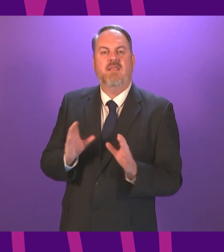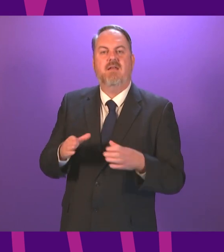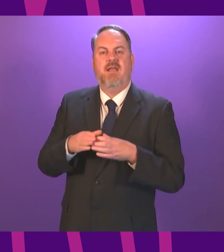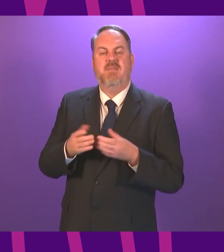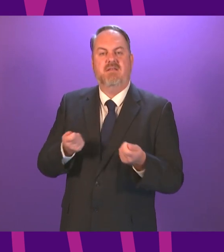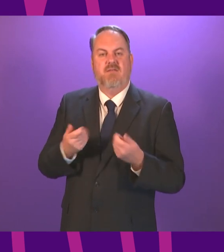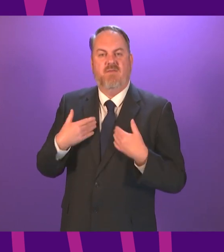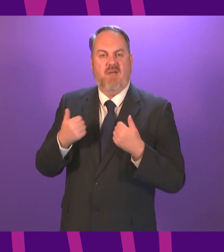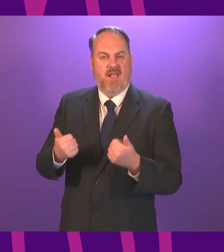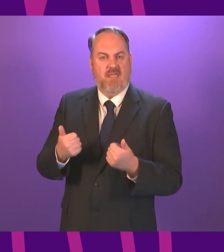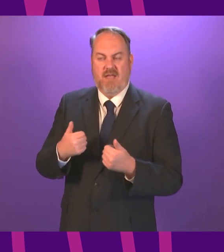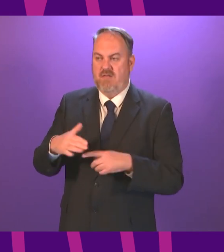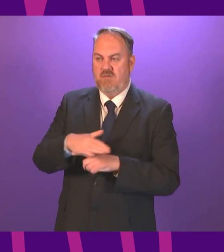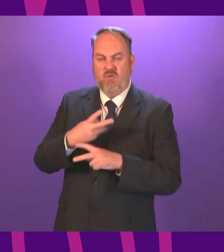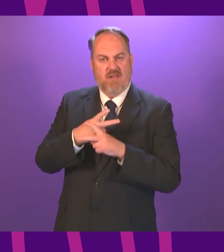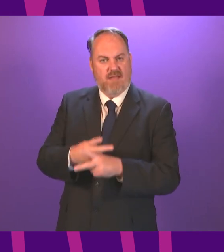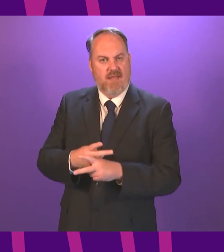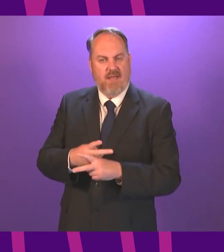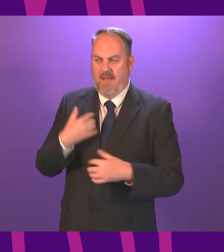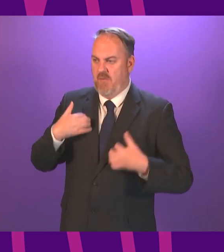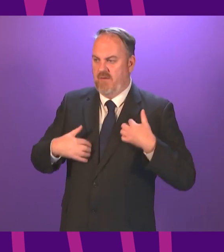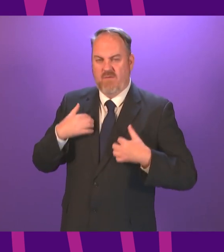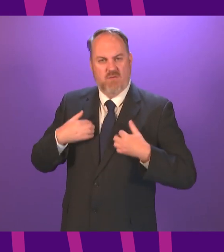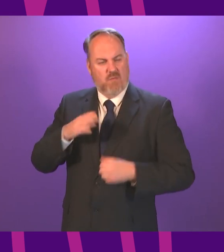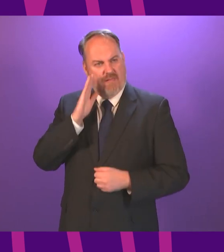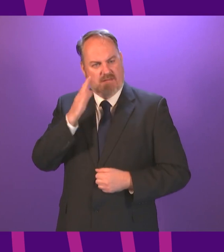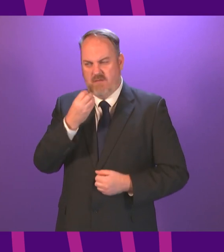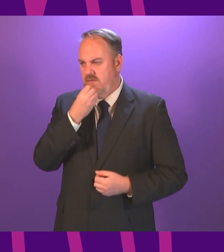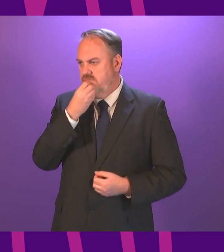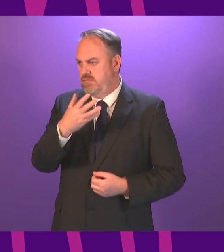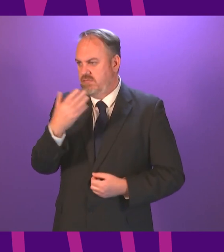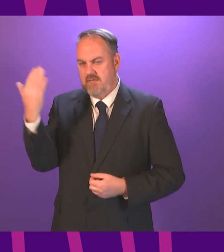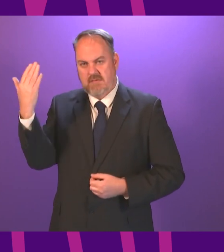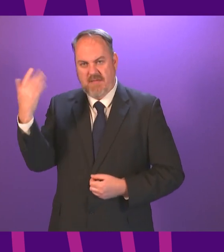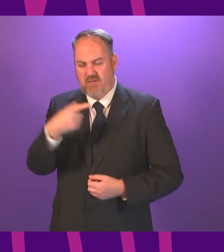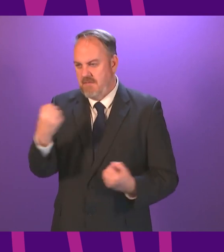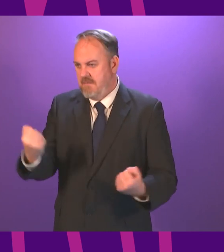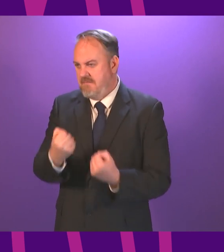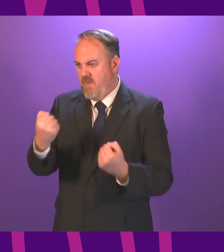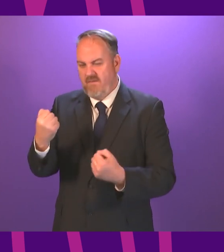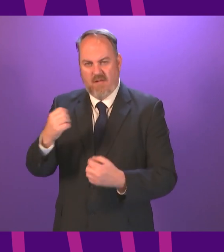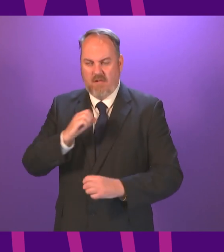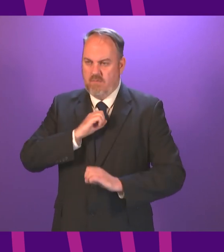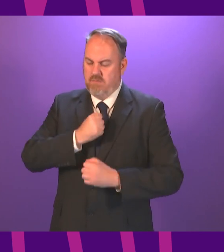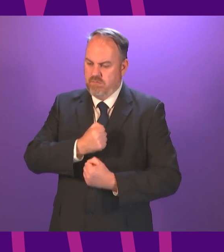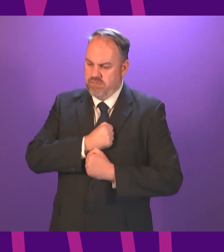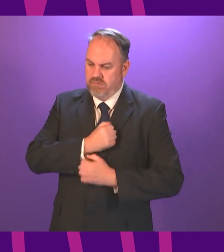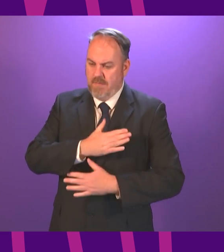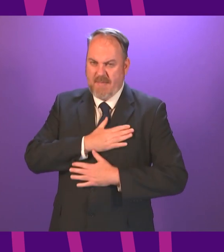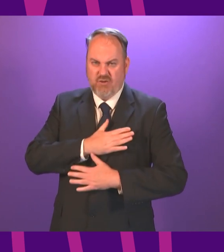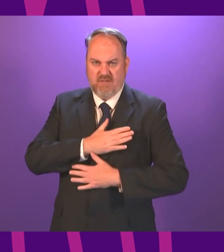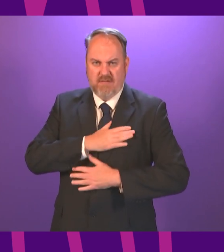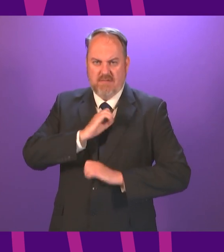health and social care and to listen to some phenomenal speeches extraordinarily powerful speeches and very passionate